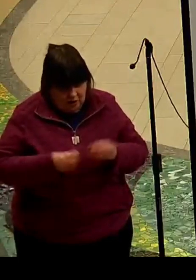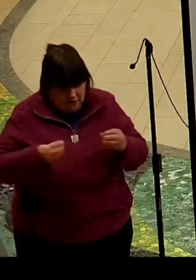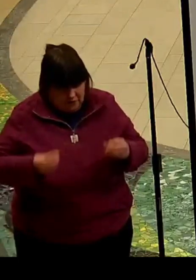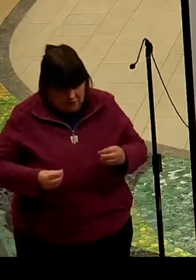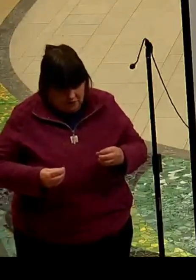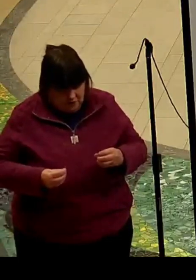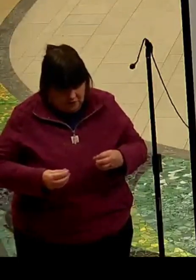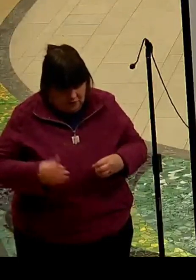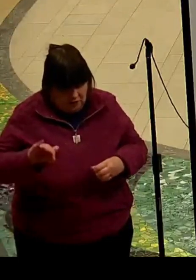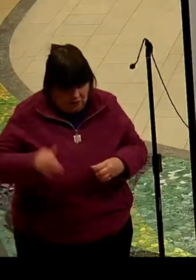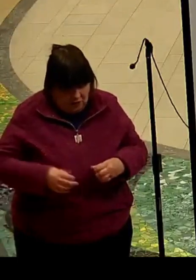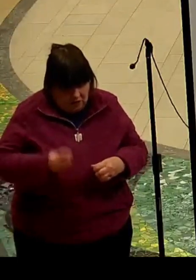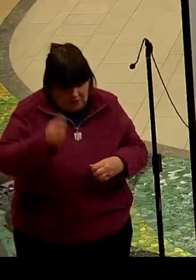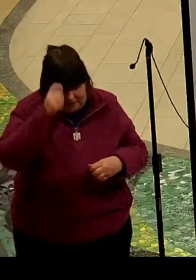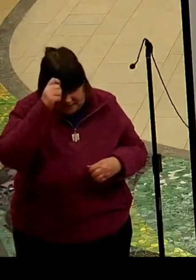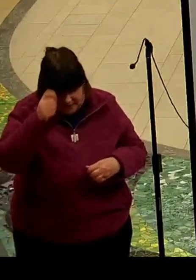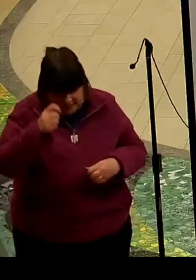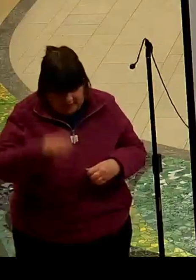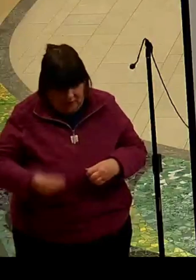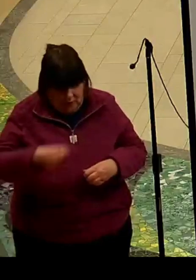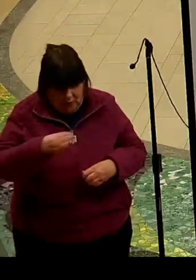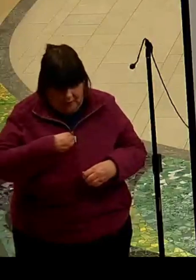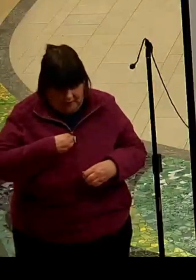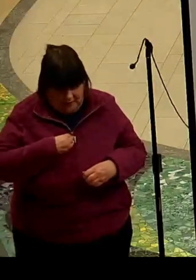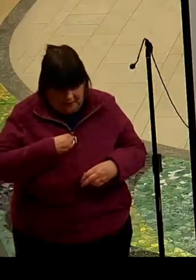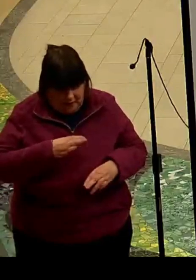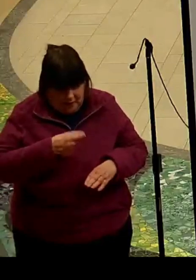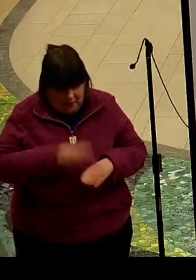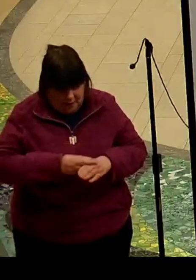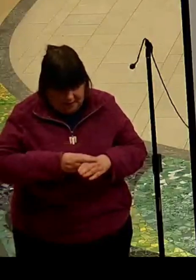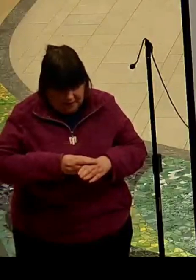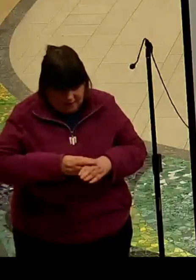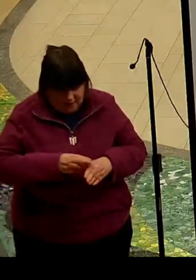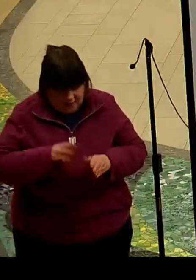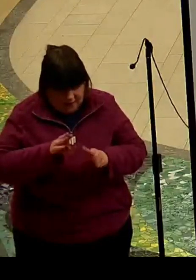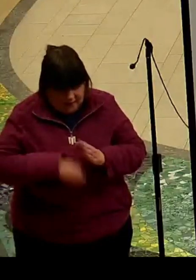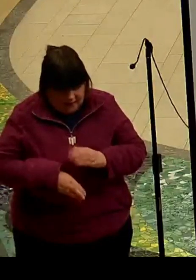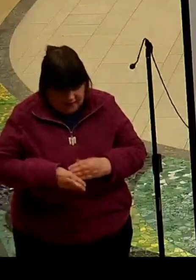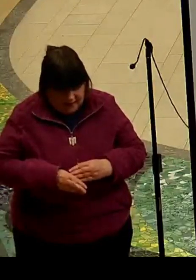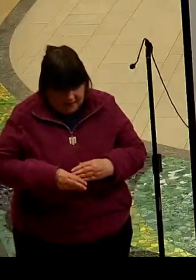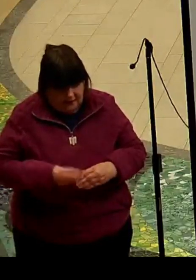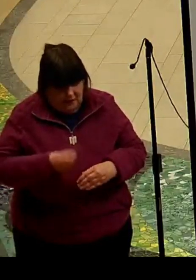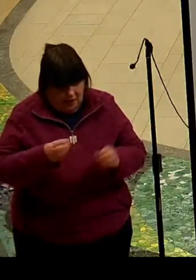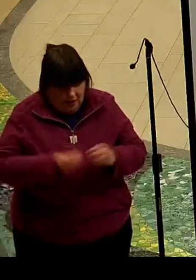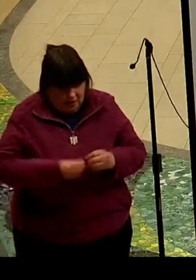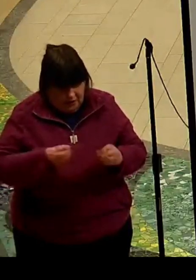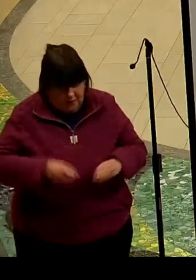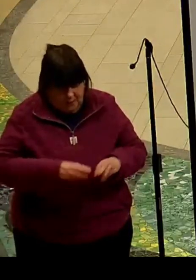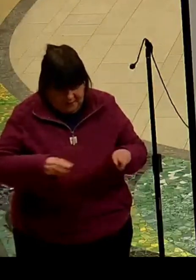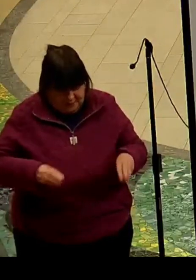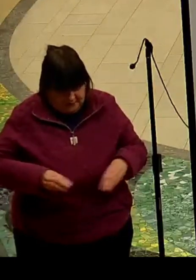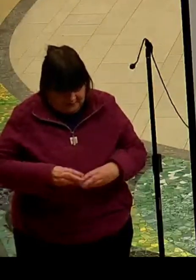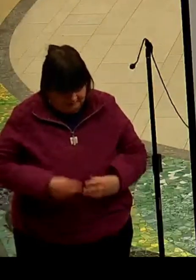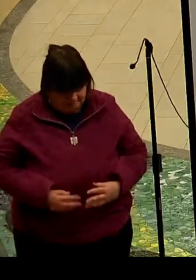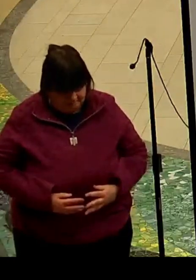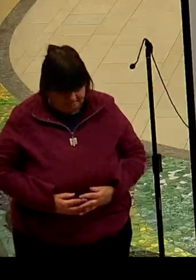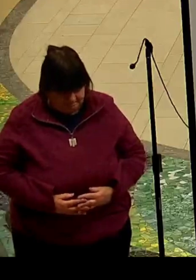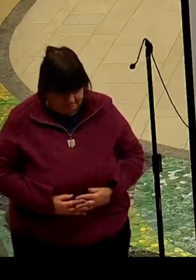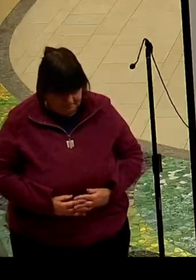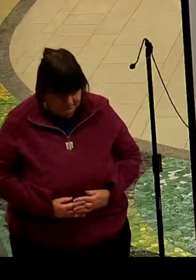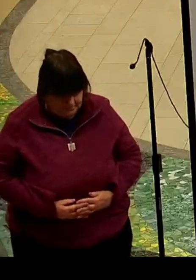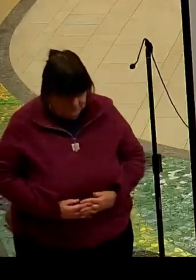others or think we are better than other people.